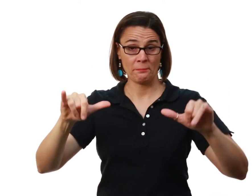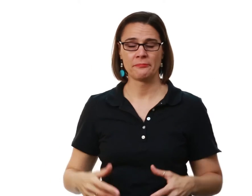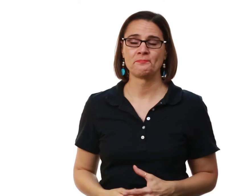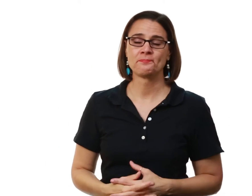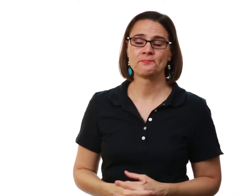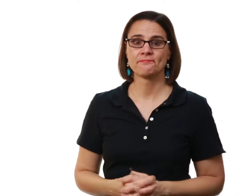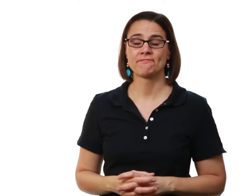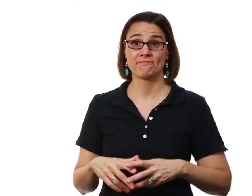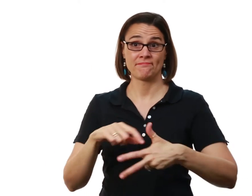Time mean?